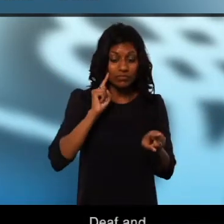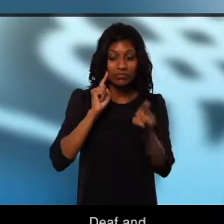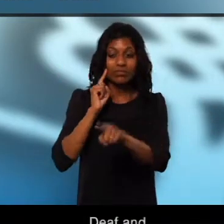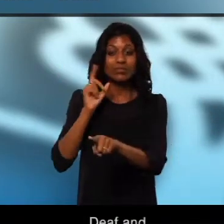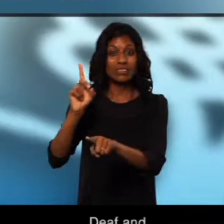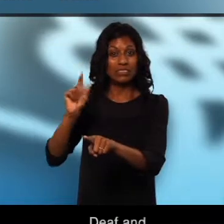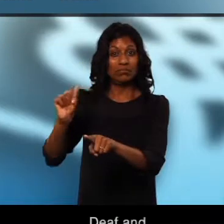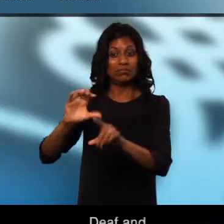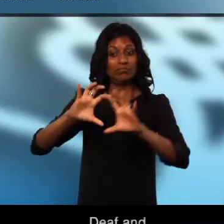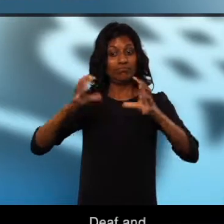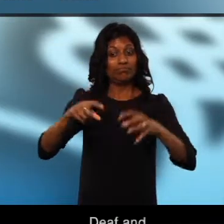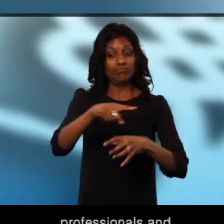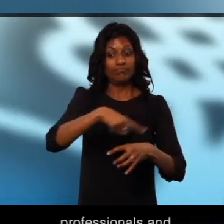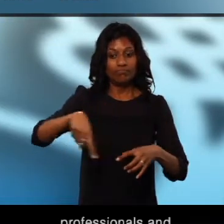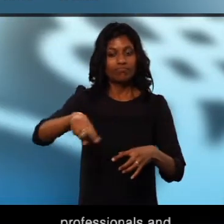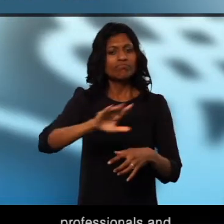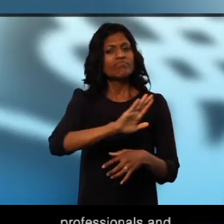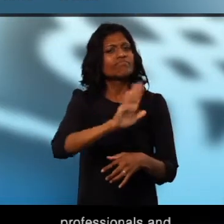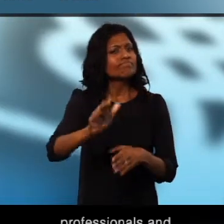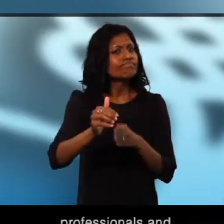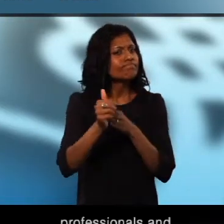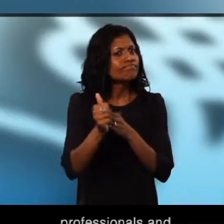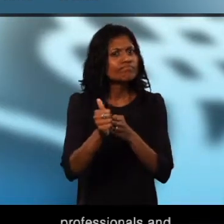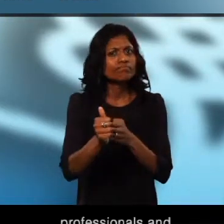deaf and disability arts professionals and organizations.